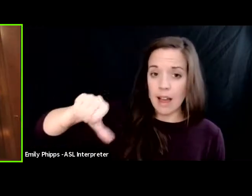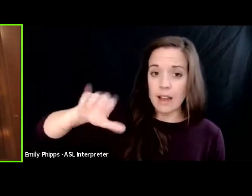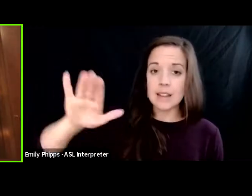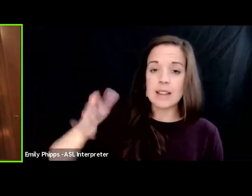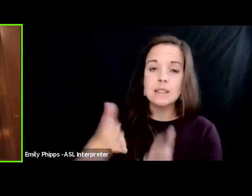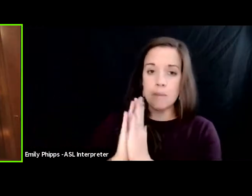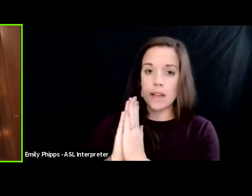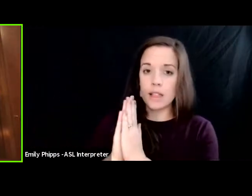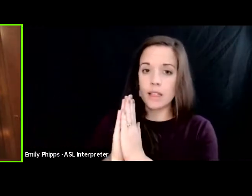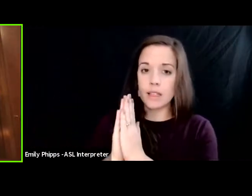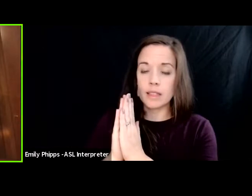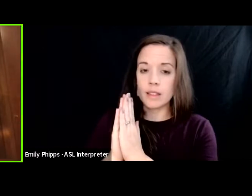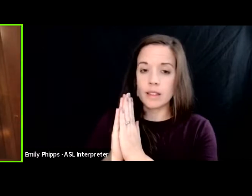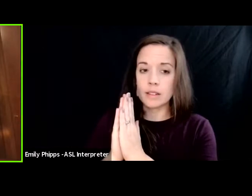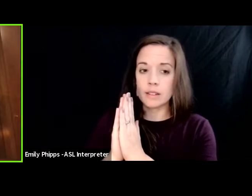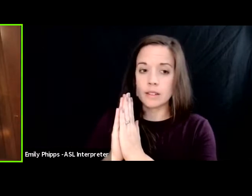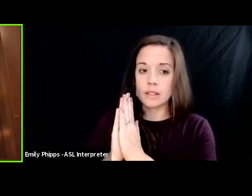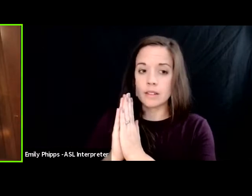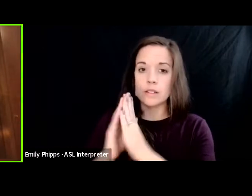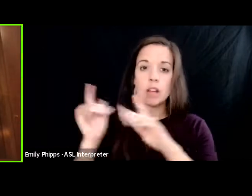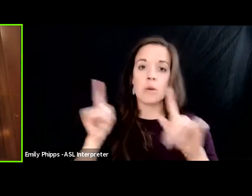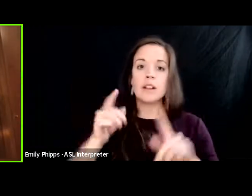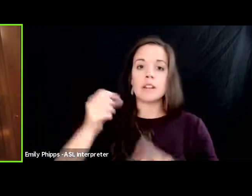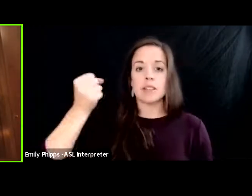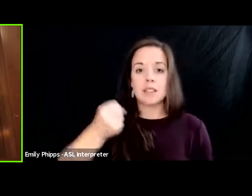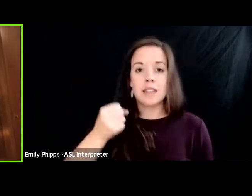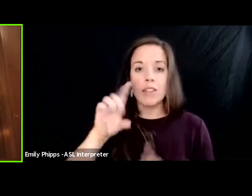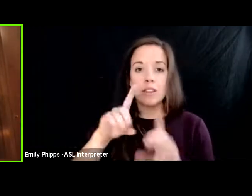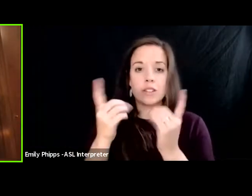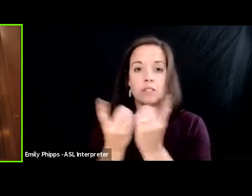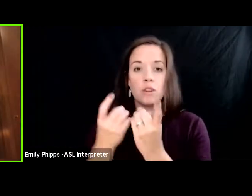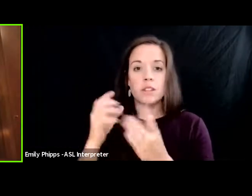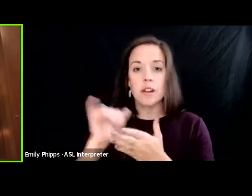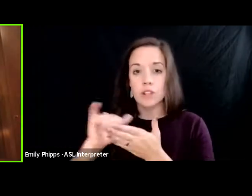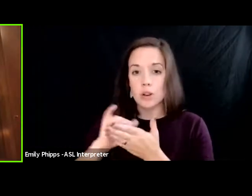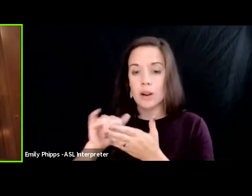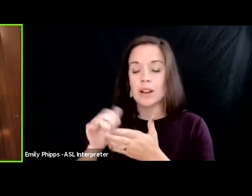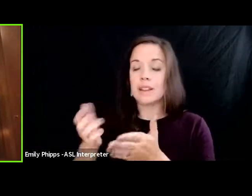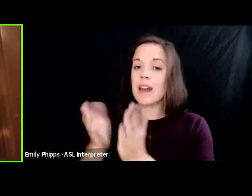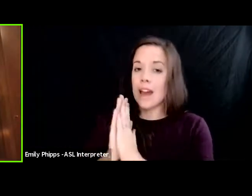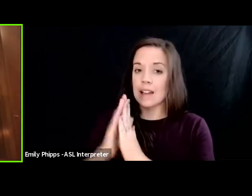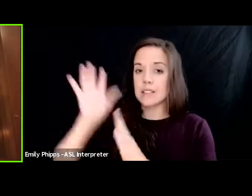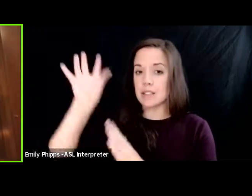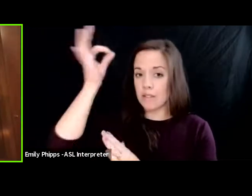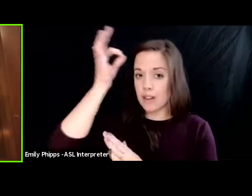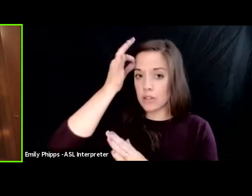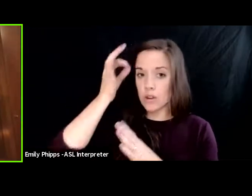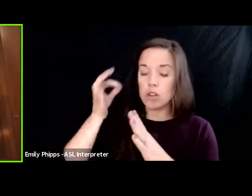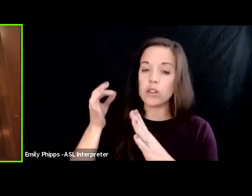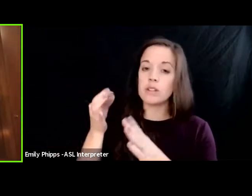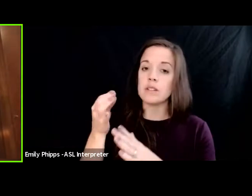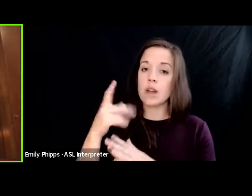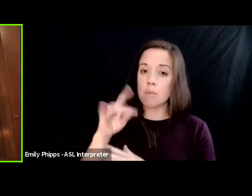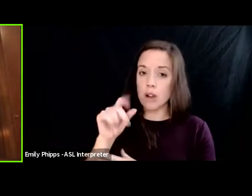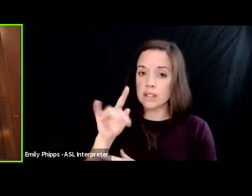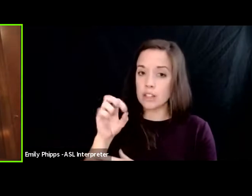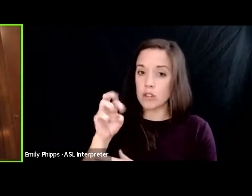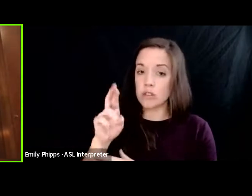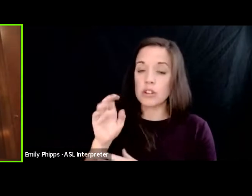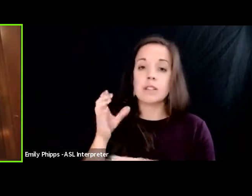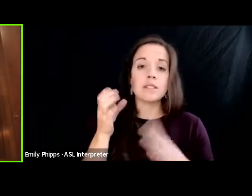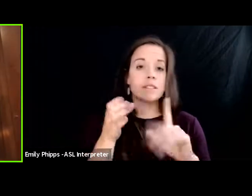so he went to the southern district of new york and he asked the federal prosecutor to file criminal charges